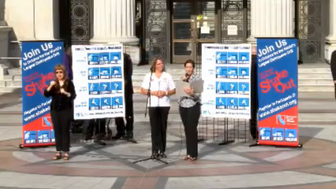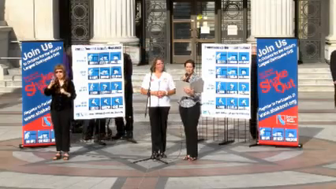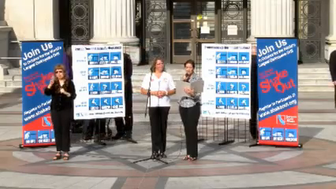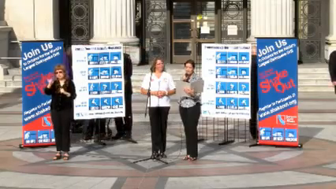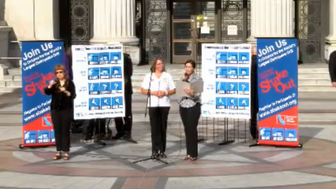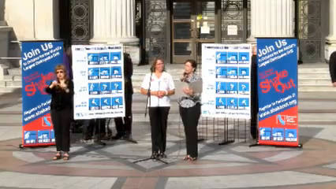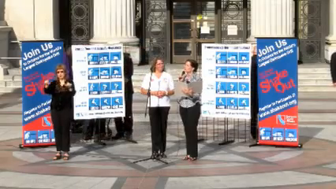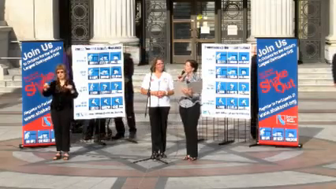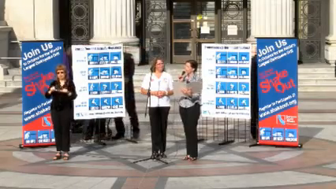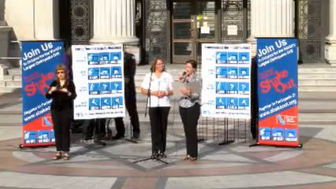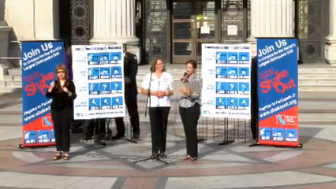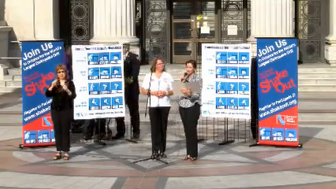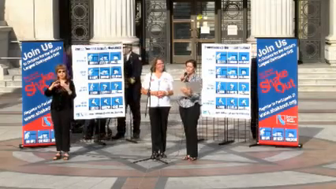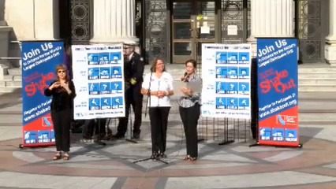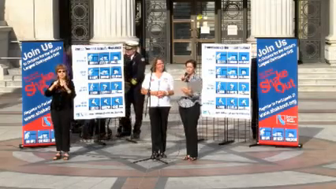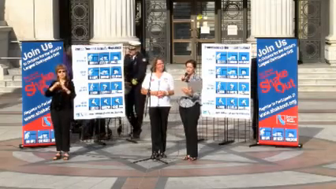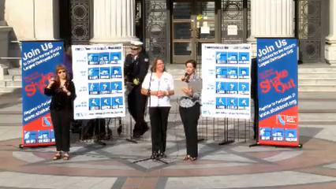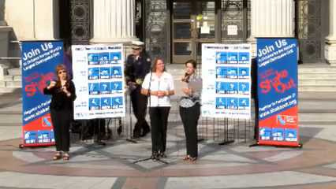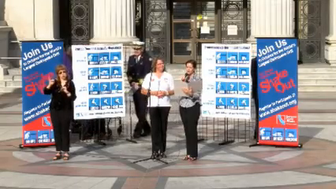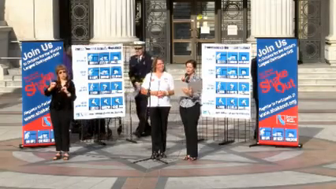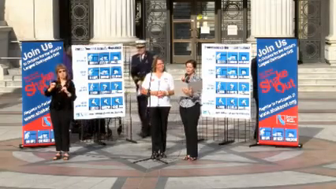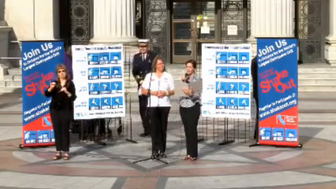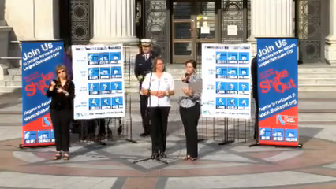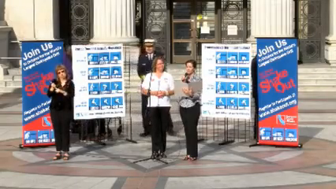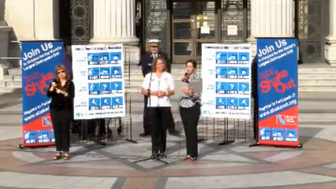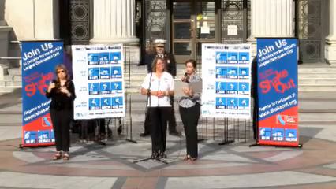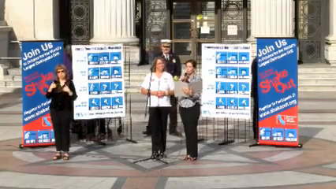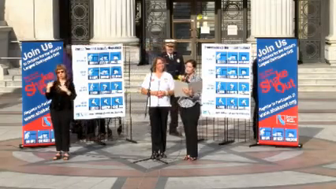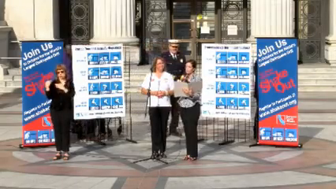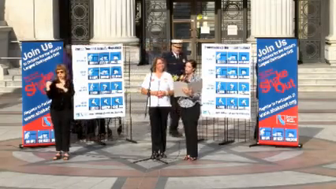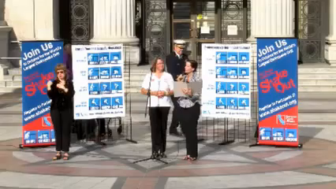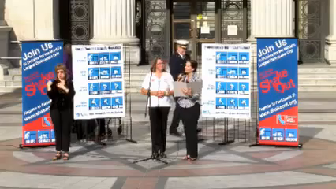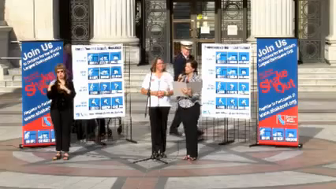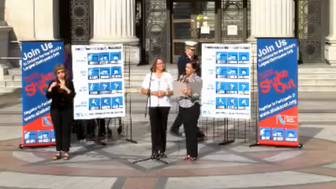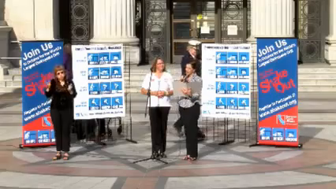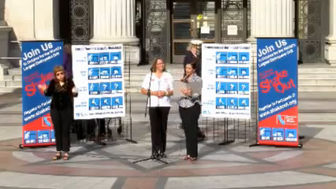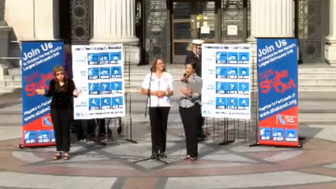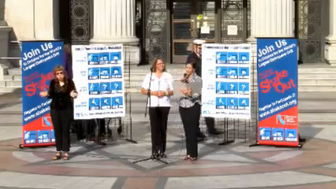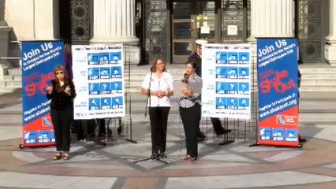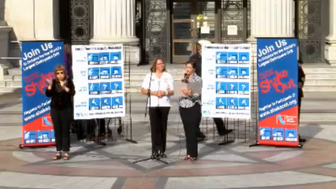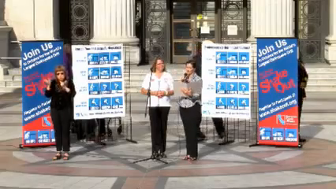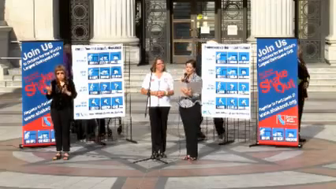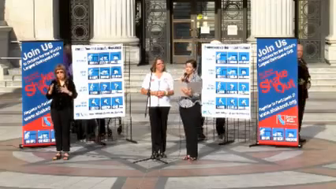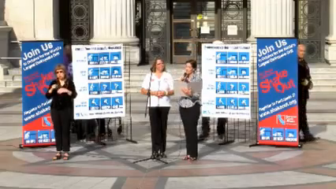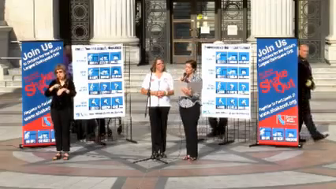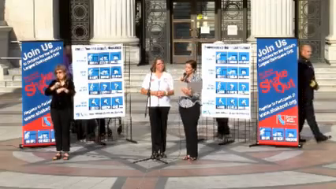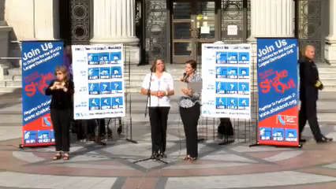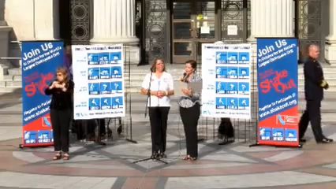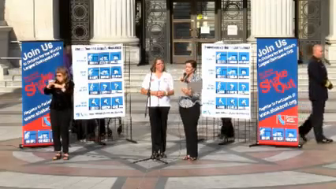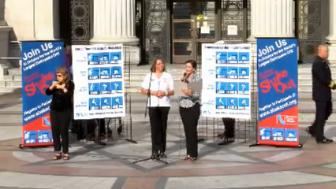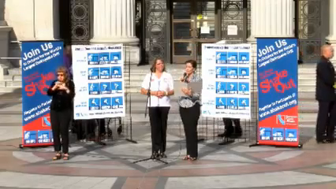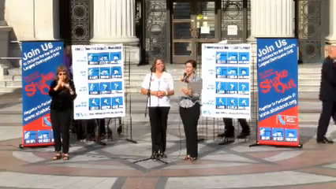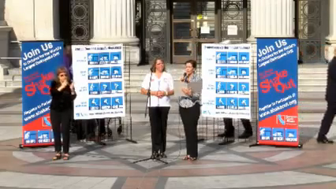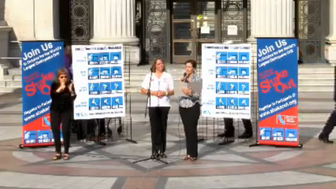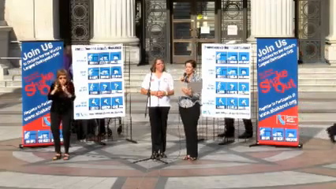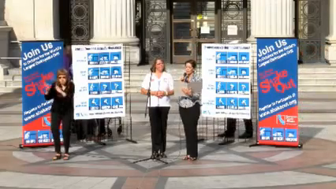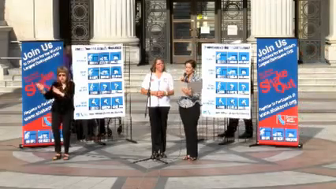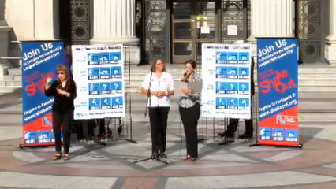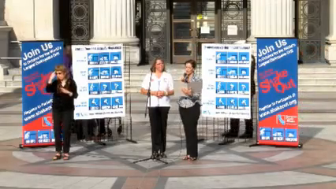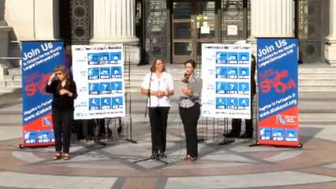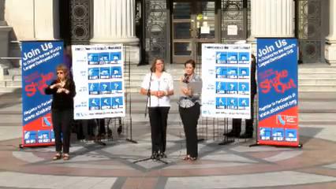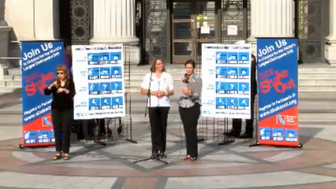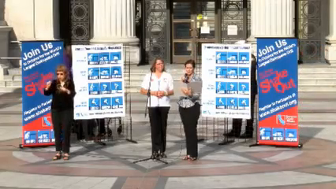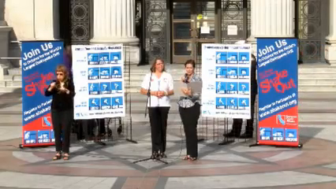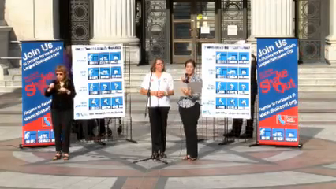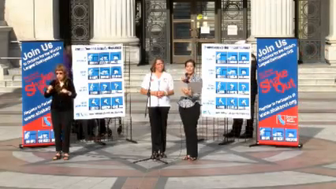and the city of Oakland has a responsibility to promote earthquake preparedness internally as well as